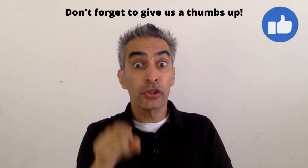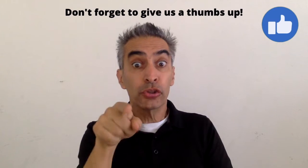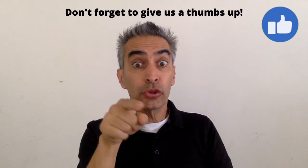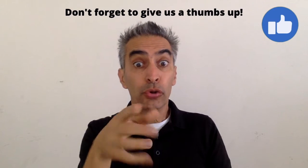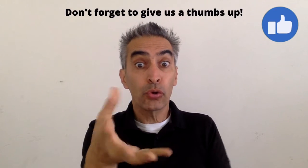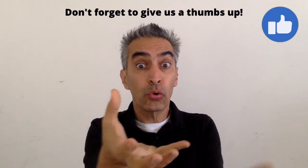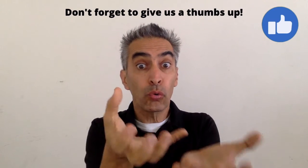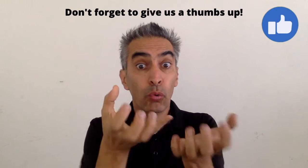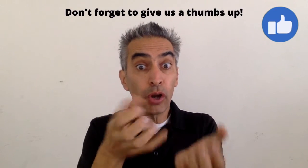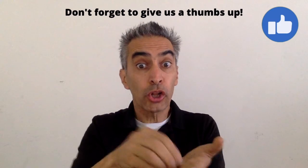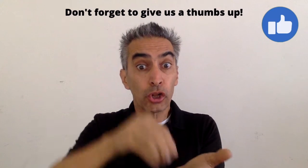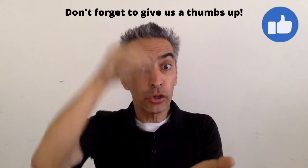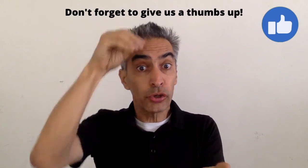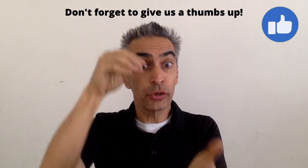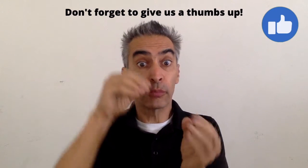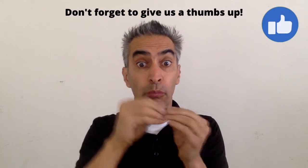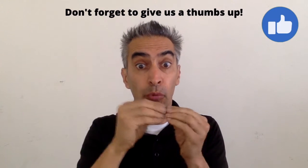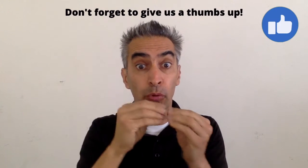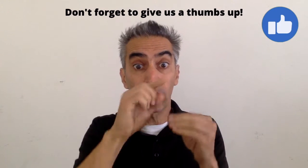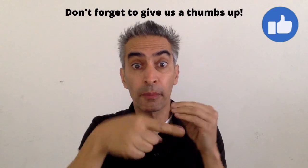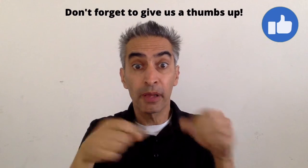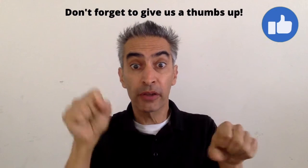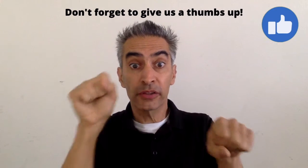Do you want to learn more about statistics?